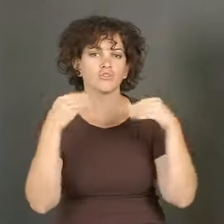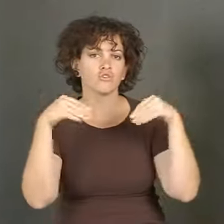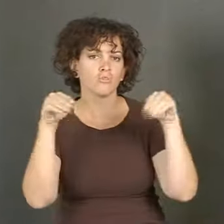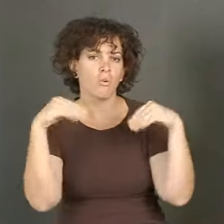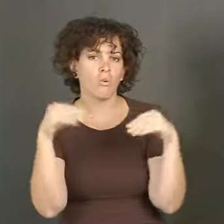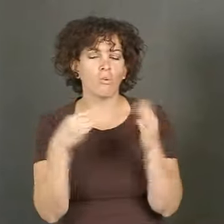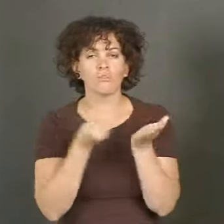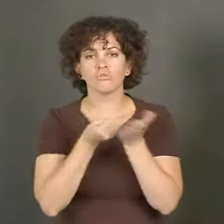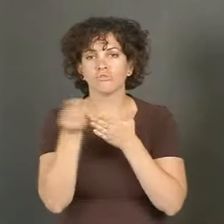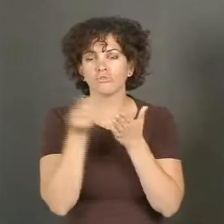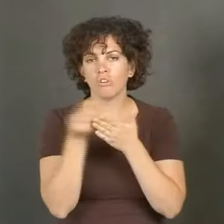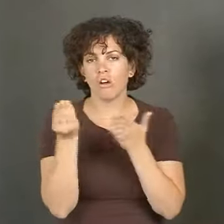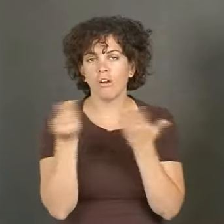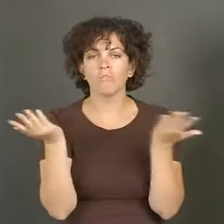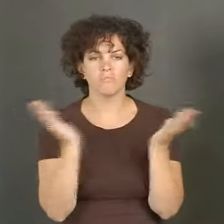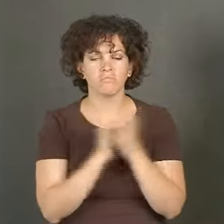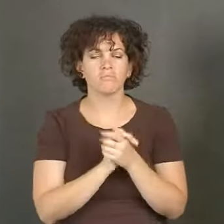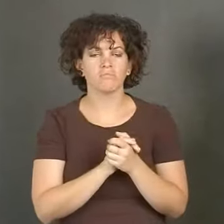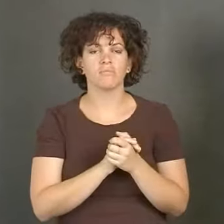Now, I'll teach you some signs for shopping.